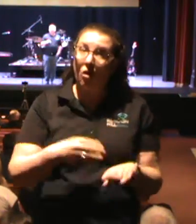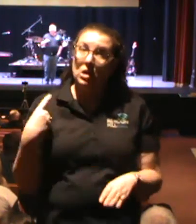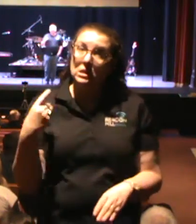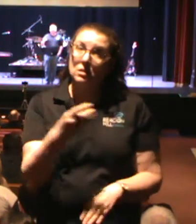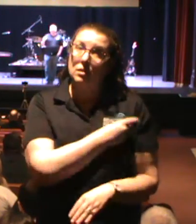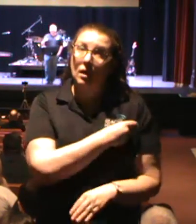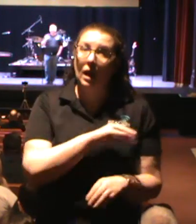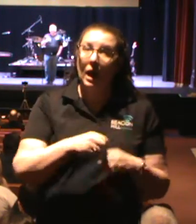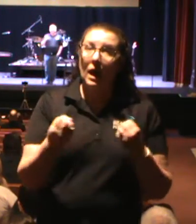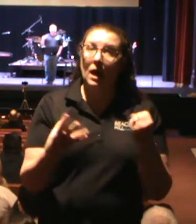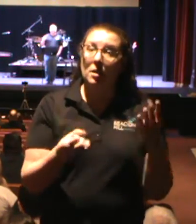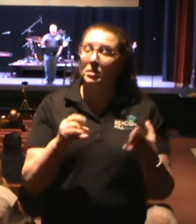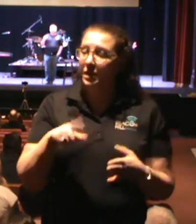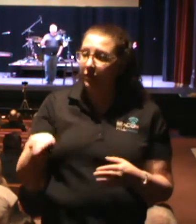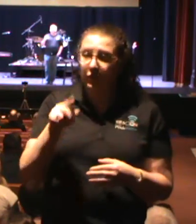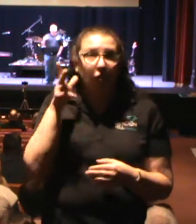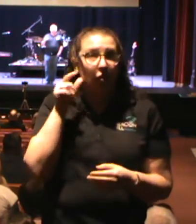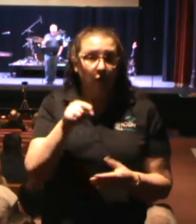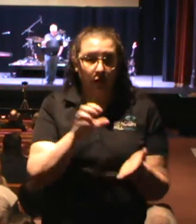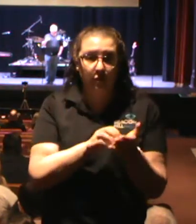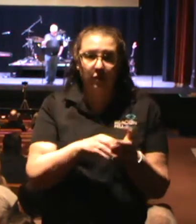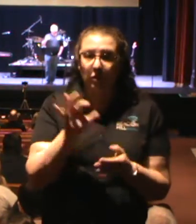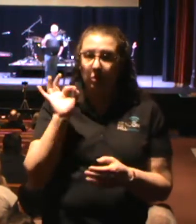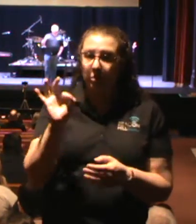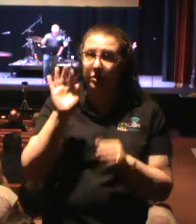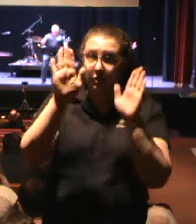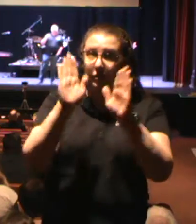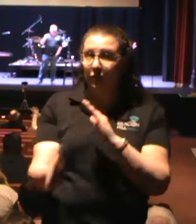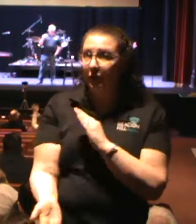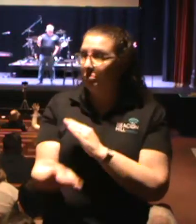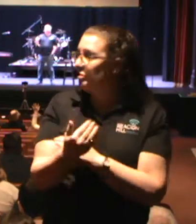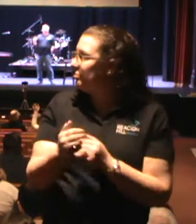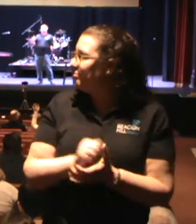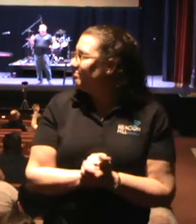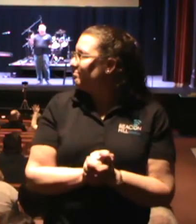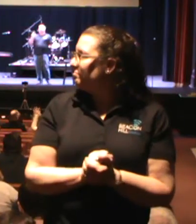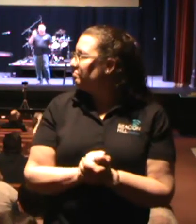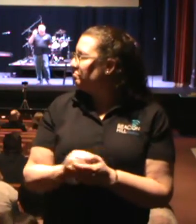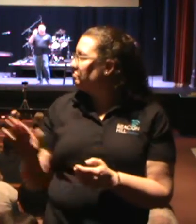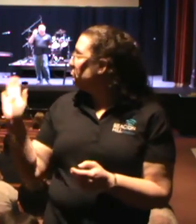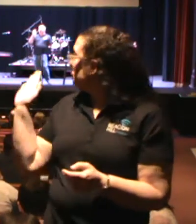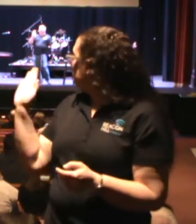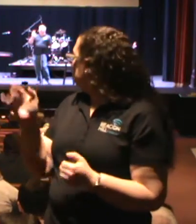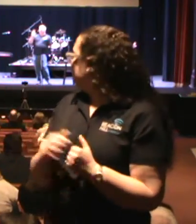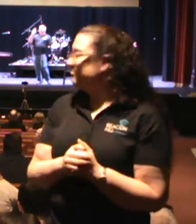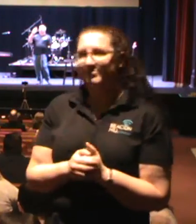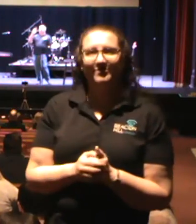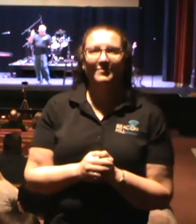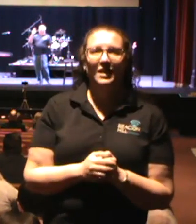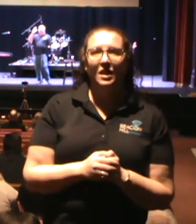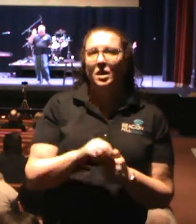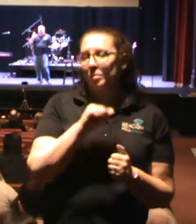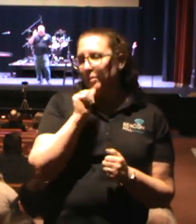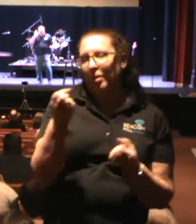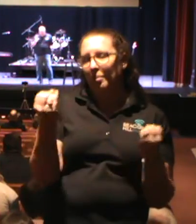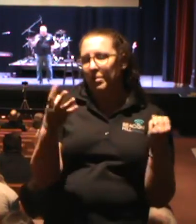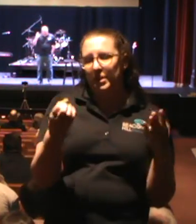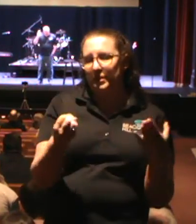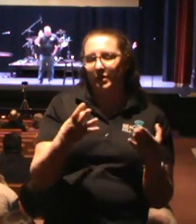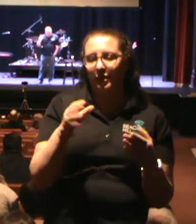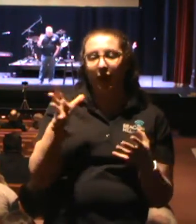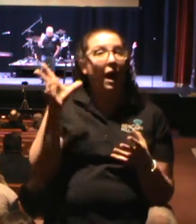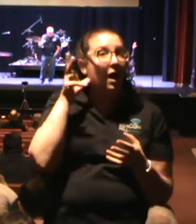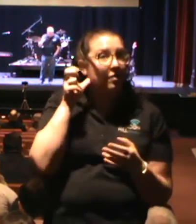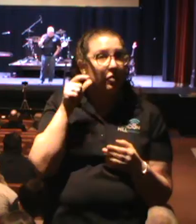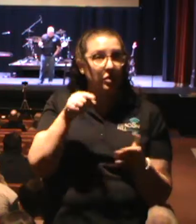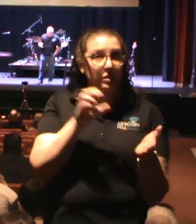How many of y'all have ever heard this passage preached on a Sunday morning? No. Okay, a couple people. Well, very few people have heard this passage preached